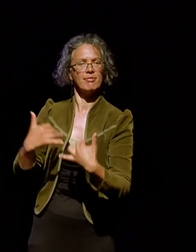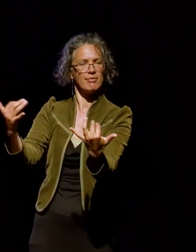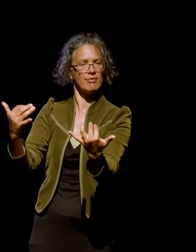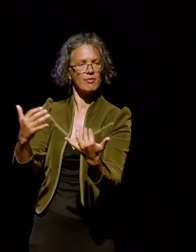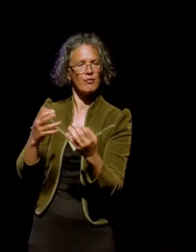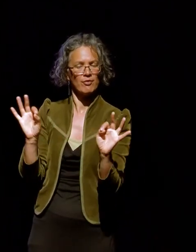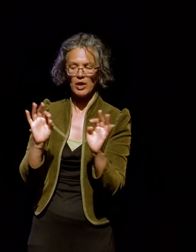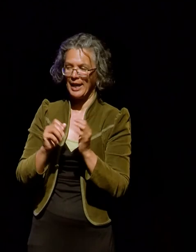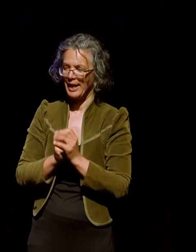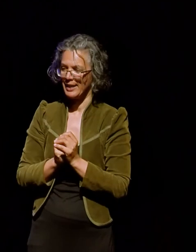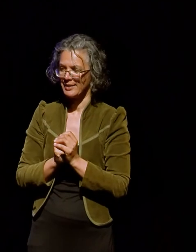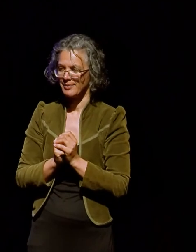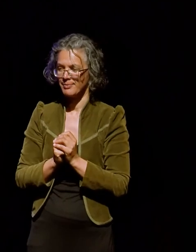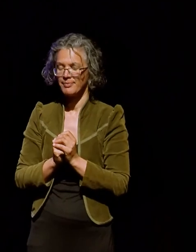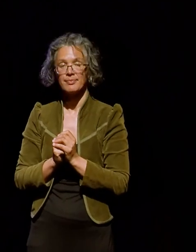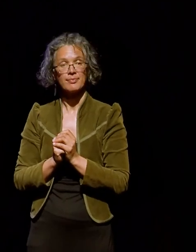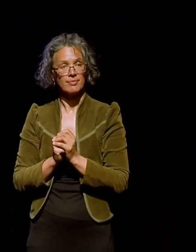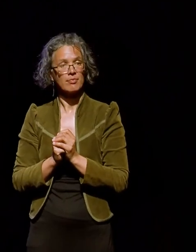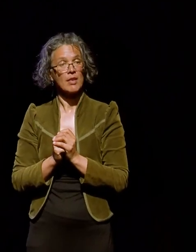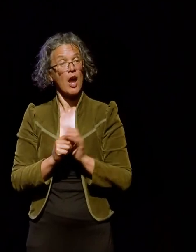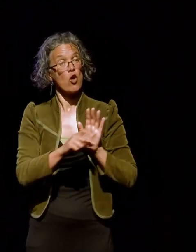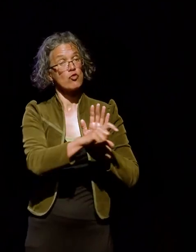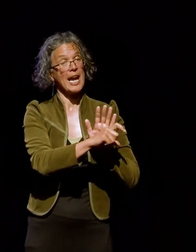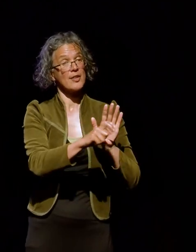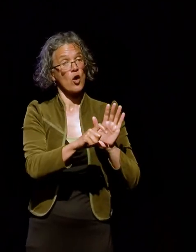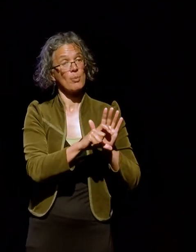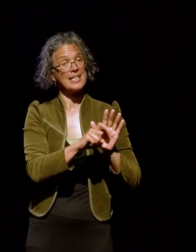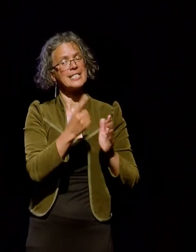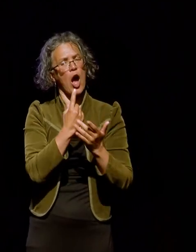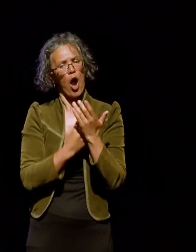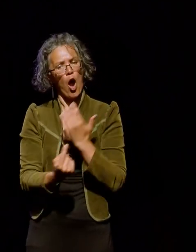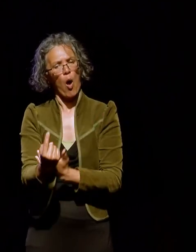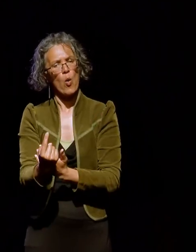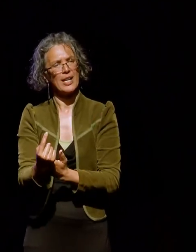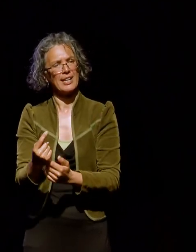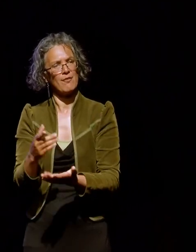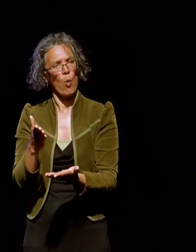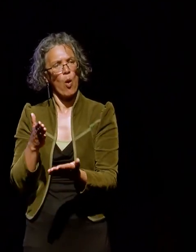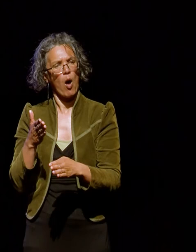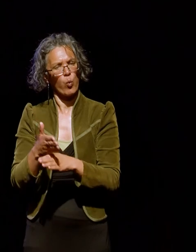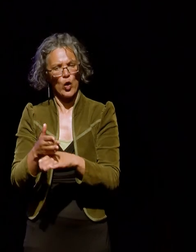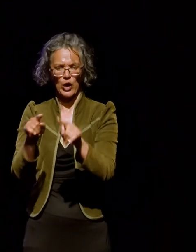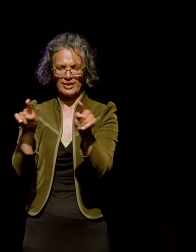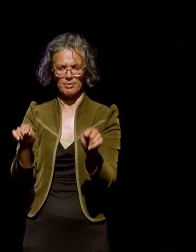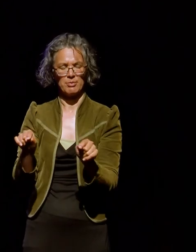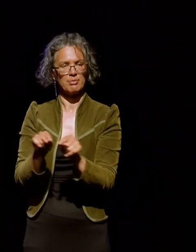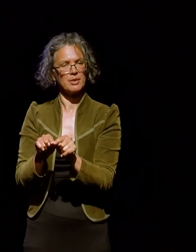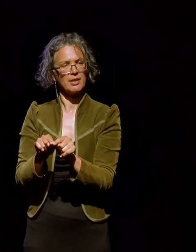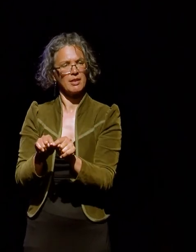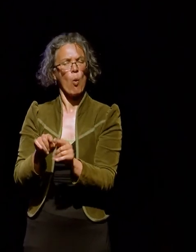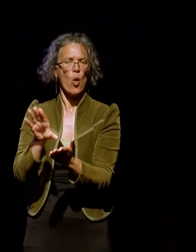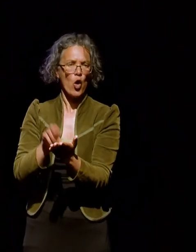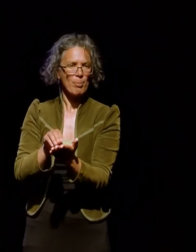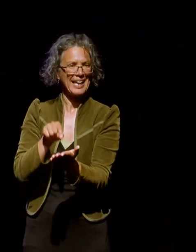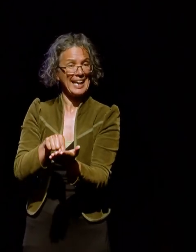Creative Commons copyright licences are only valid when applied to works that are in copyright. If the work or copies of the work